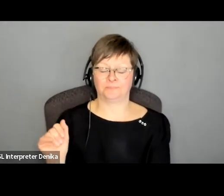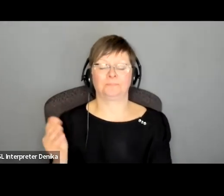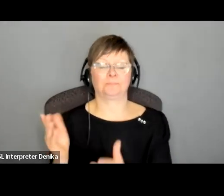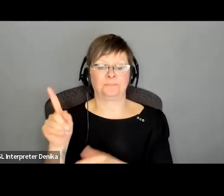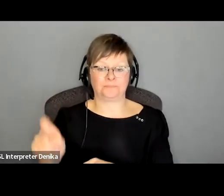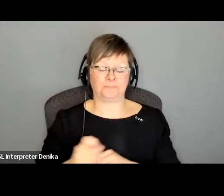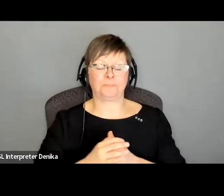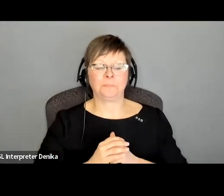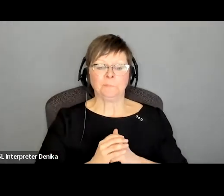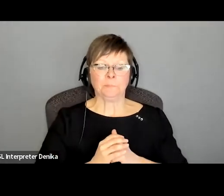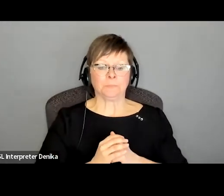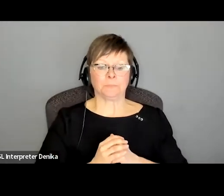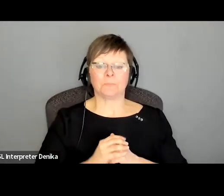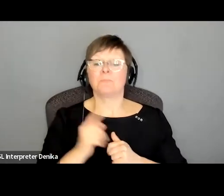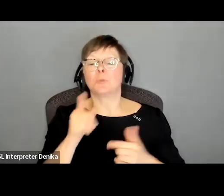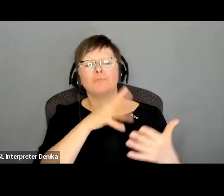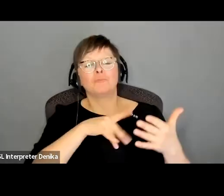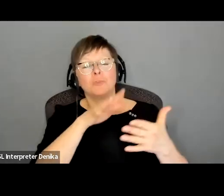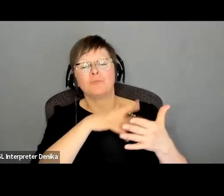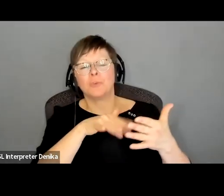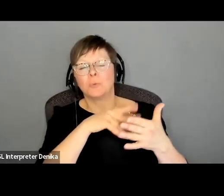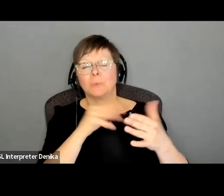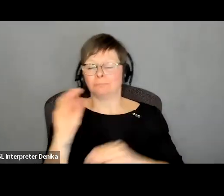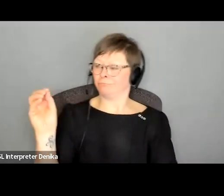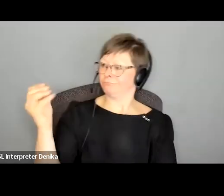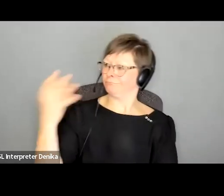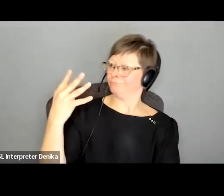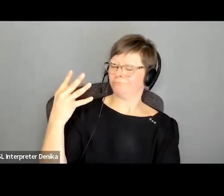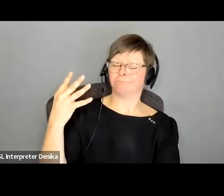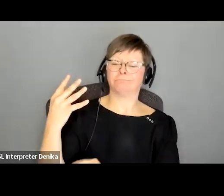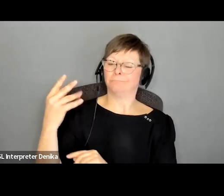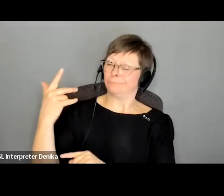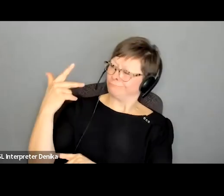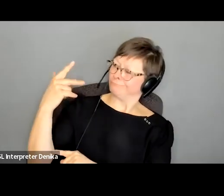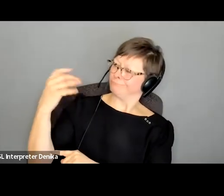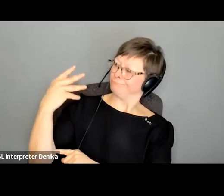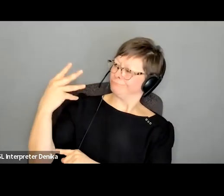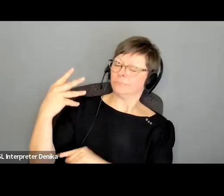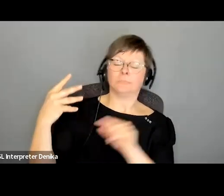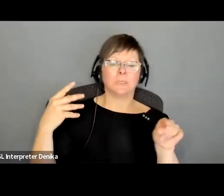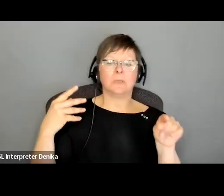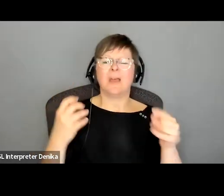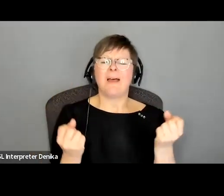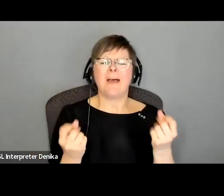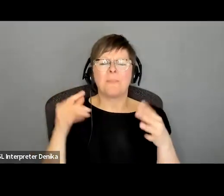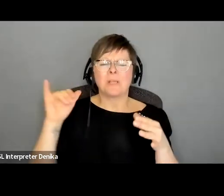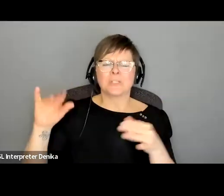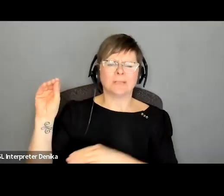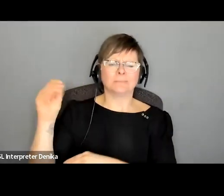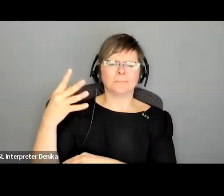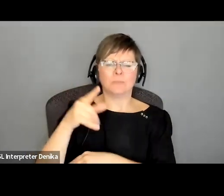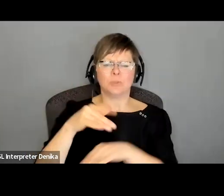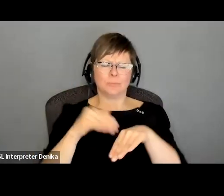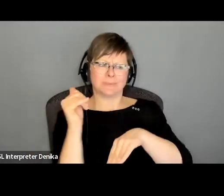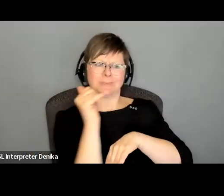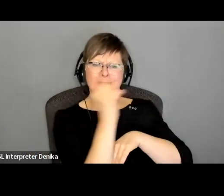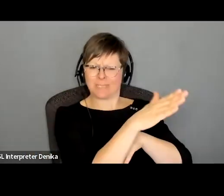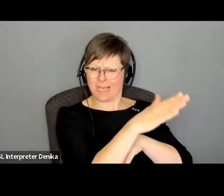reviewing initial tape how much of that do you forward to production or the director